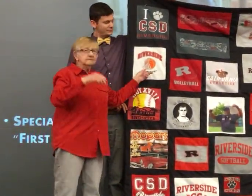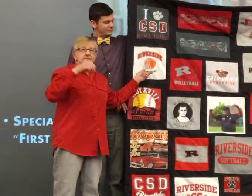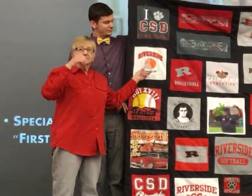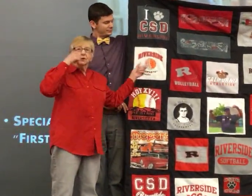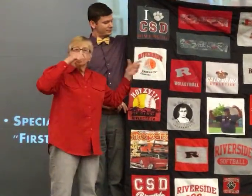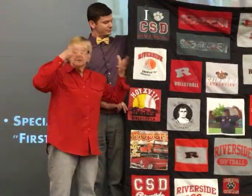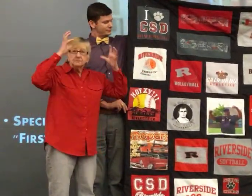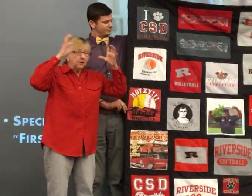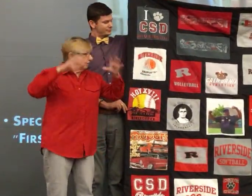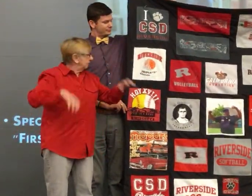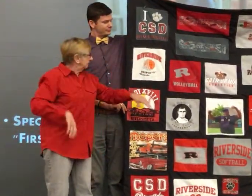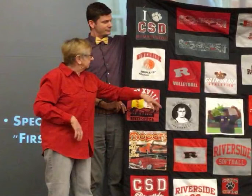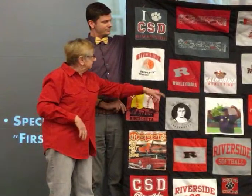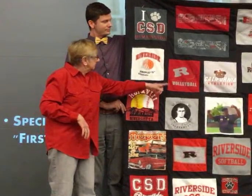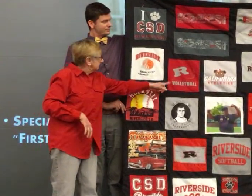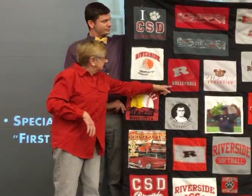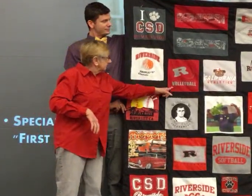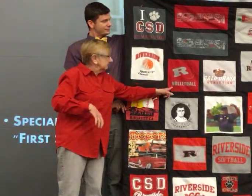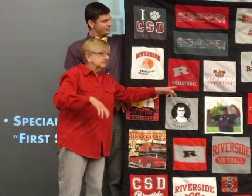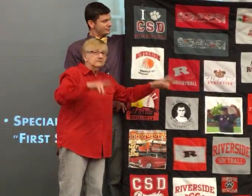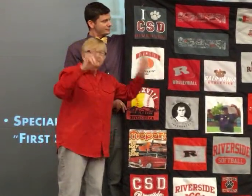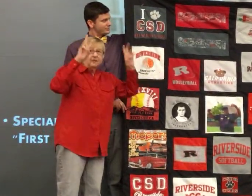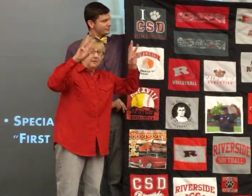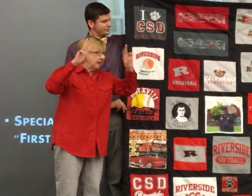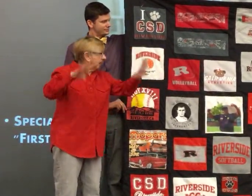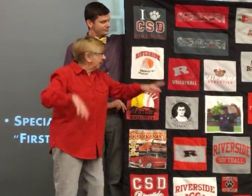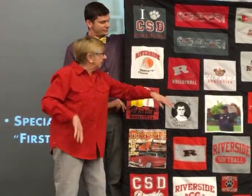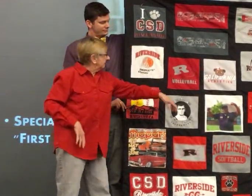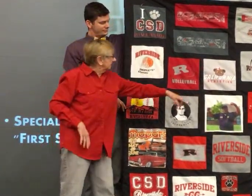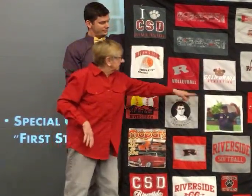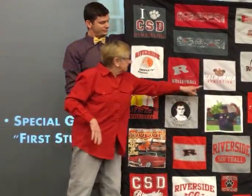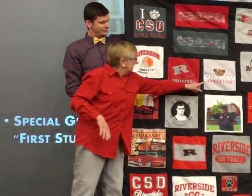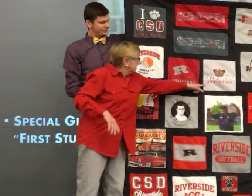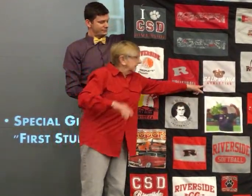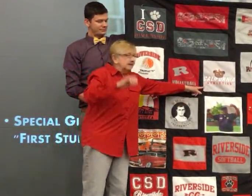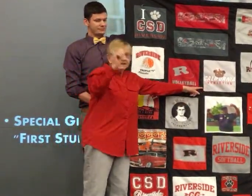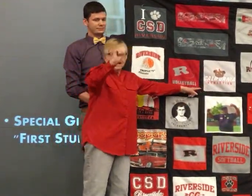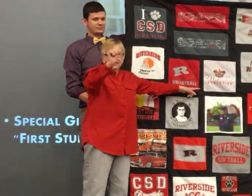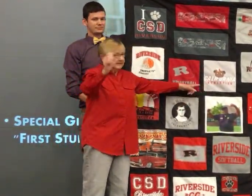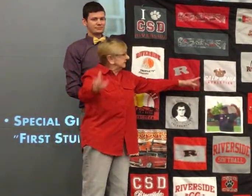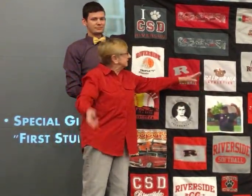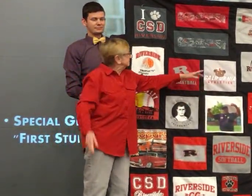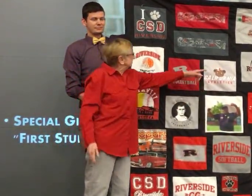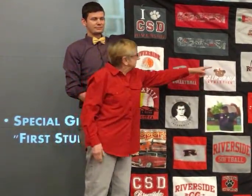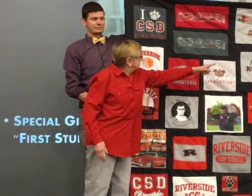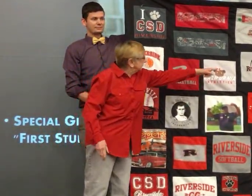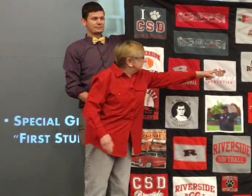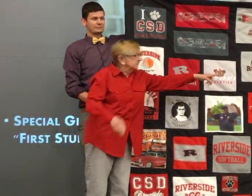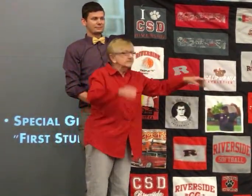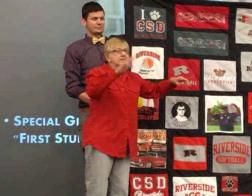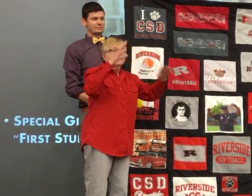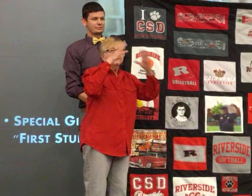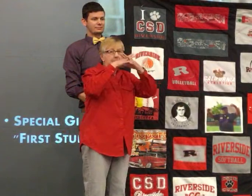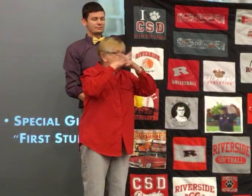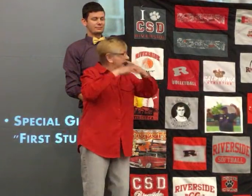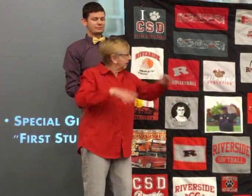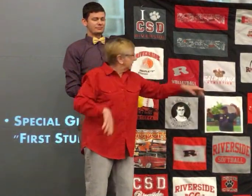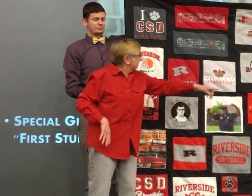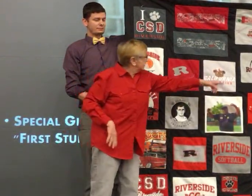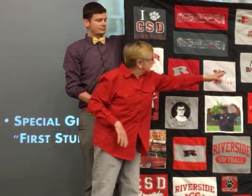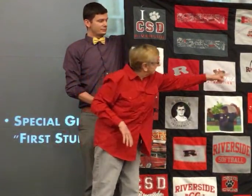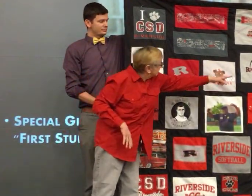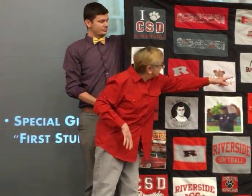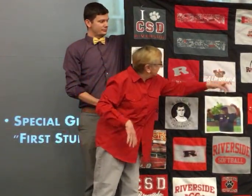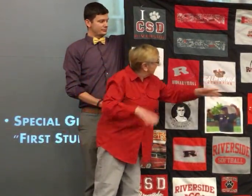Baseball Tournament, our Clerk Basketball Tournament. We have volleyball, athletics in general, football,